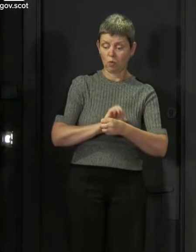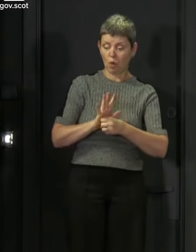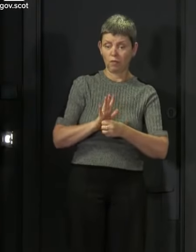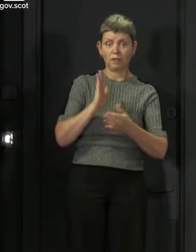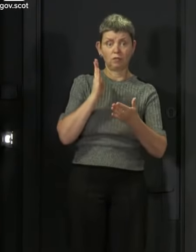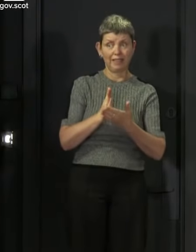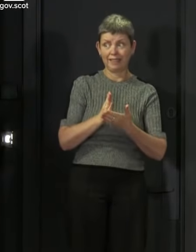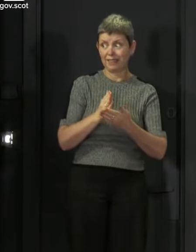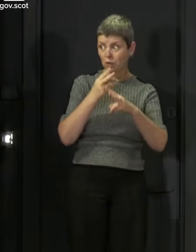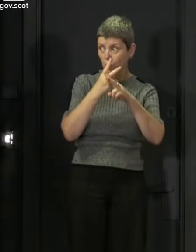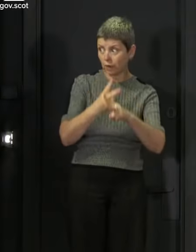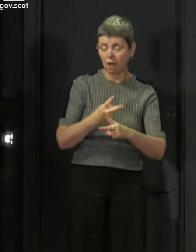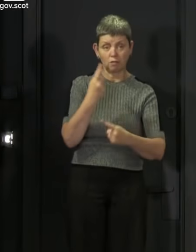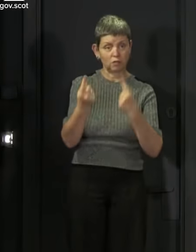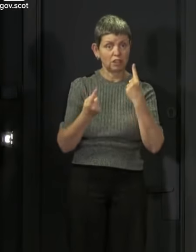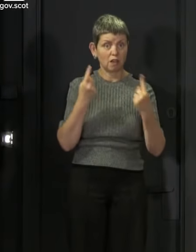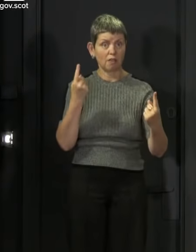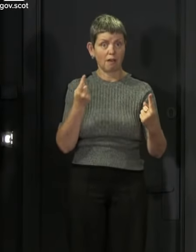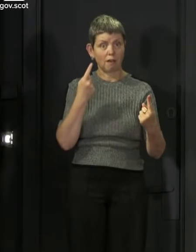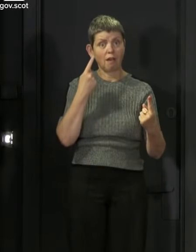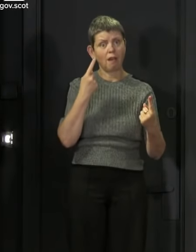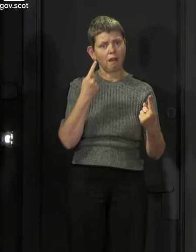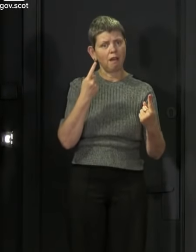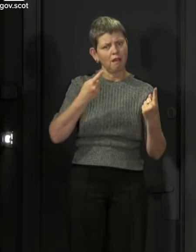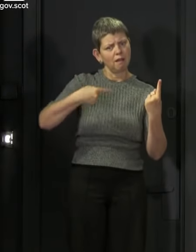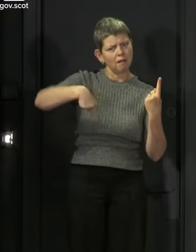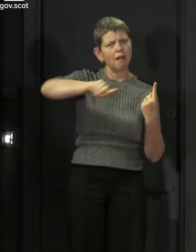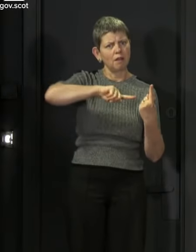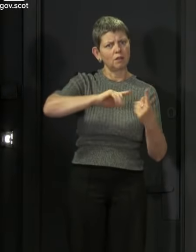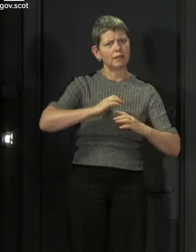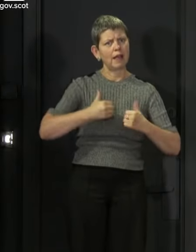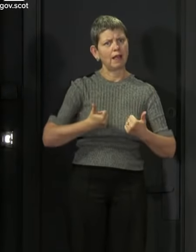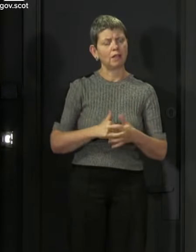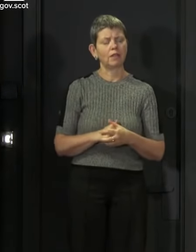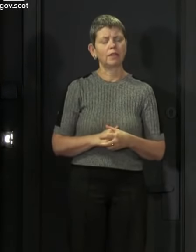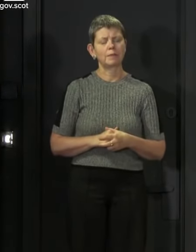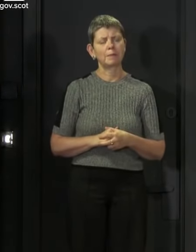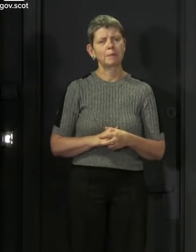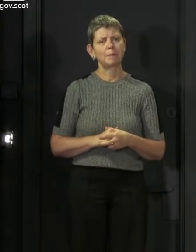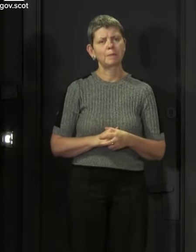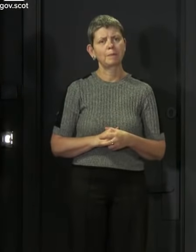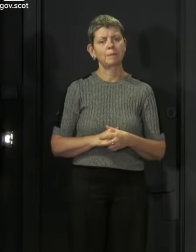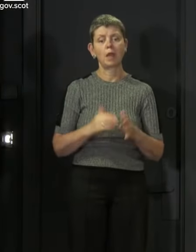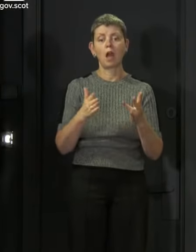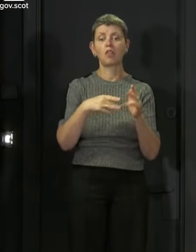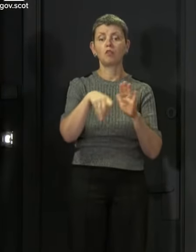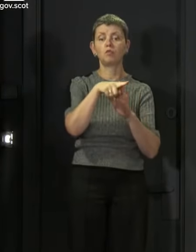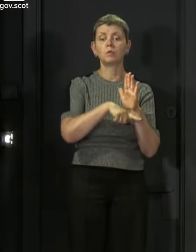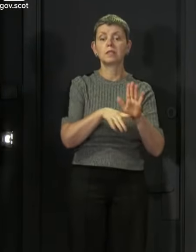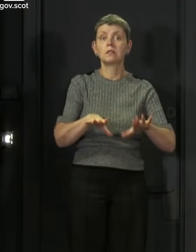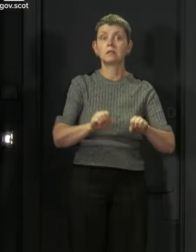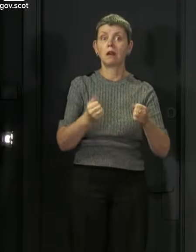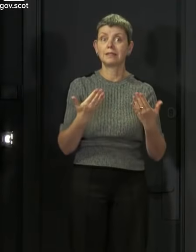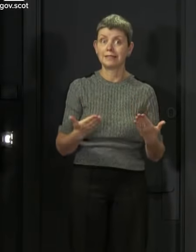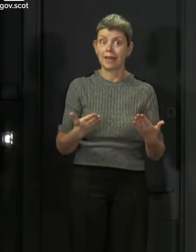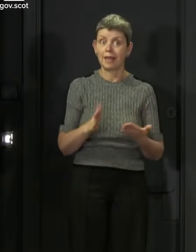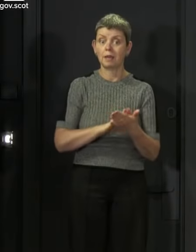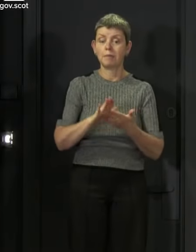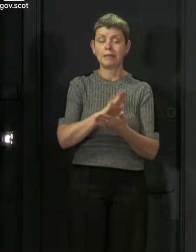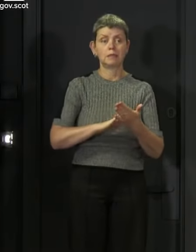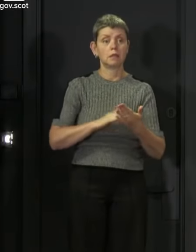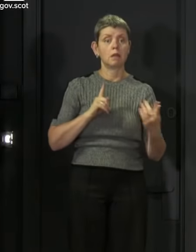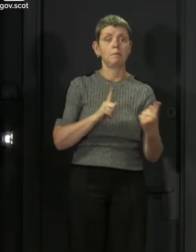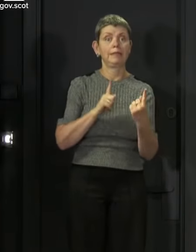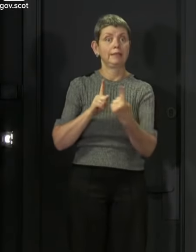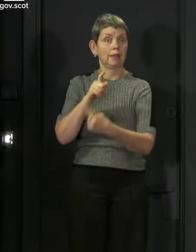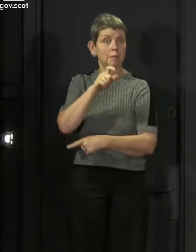out for the protection of our health. Now, there are other rules which come into force from today which affect how we can meet up with each